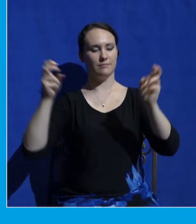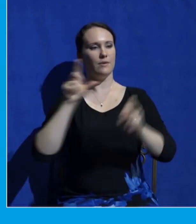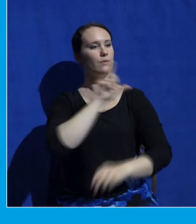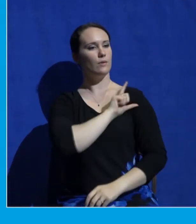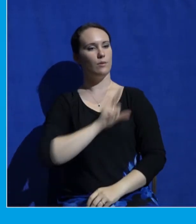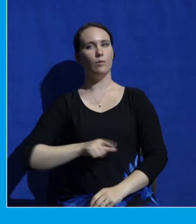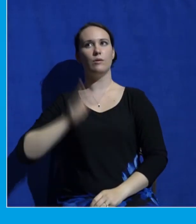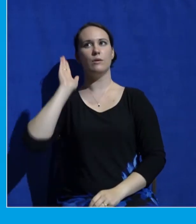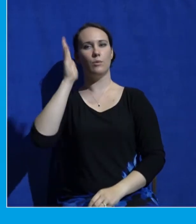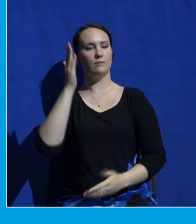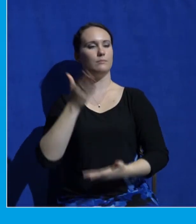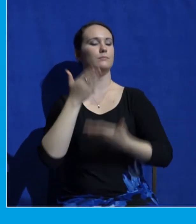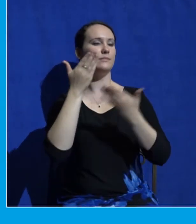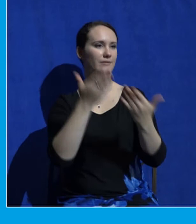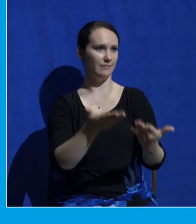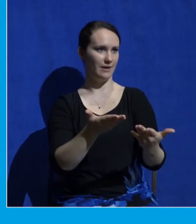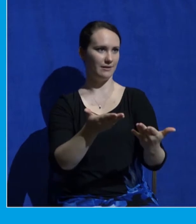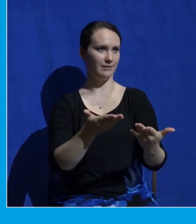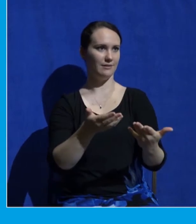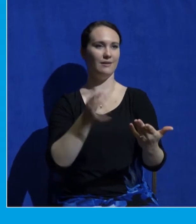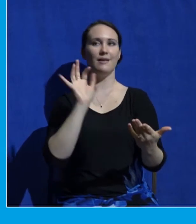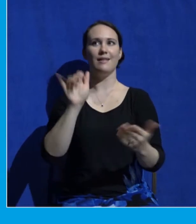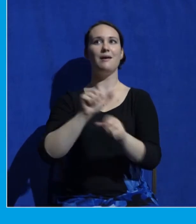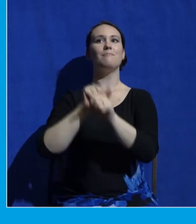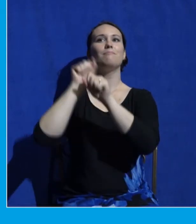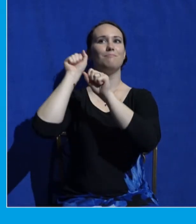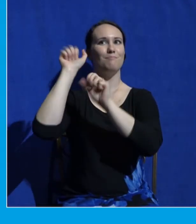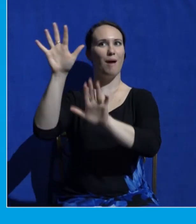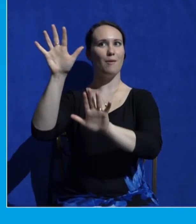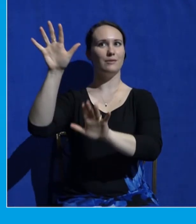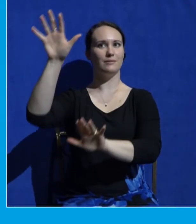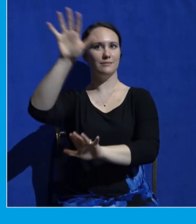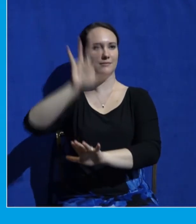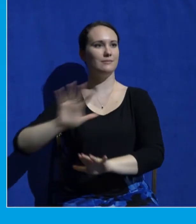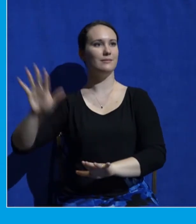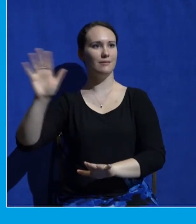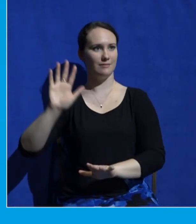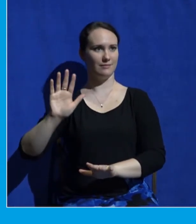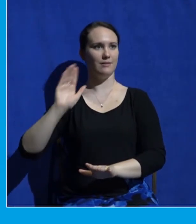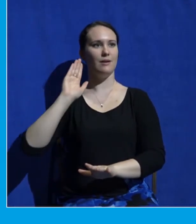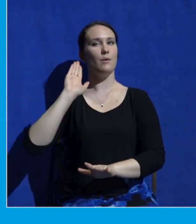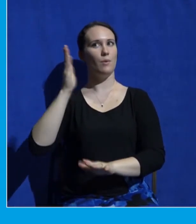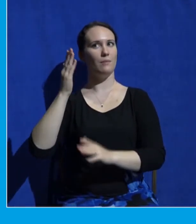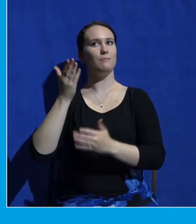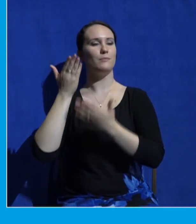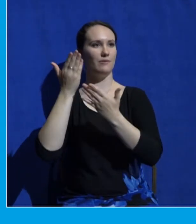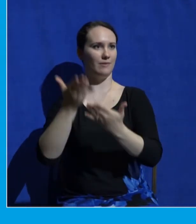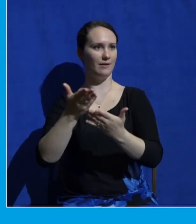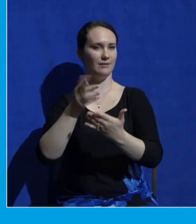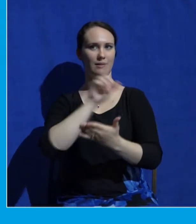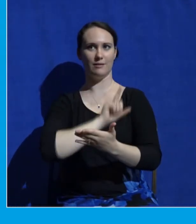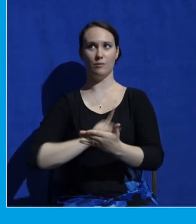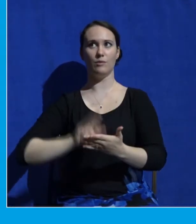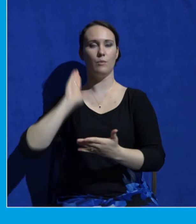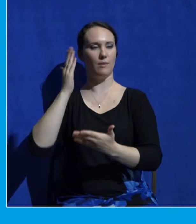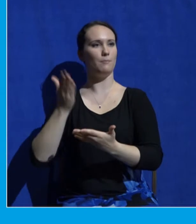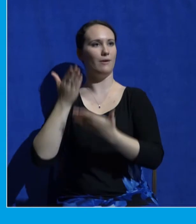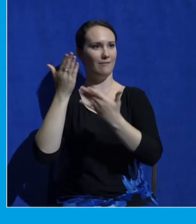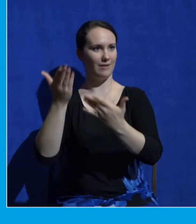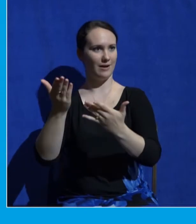on the mount of the Lord it shall be provided. So centuries before Mark